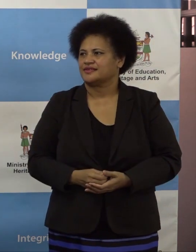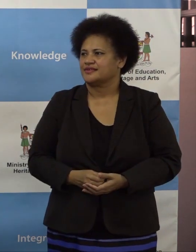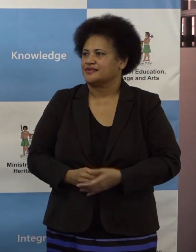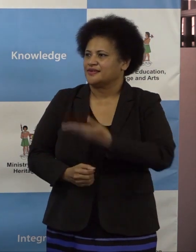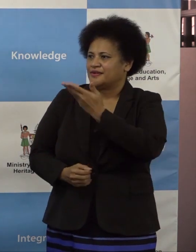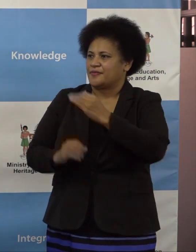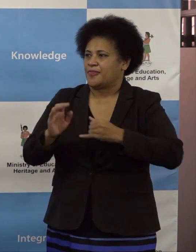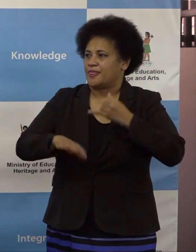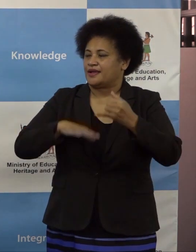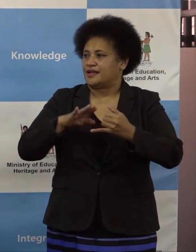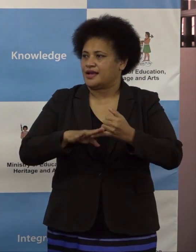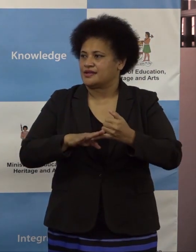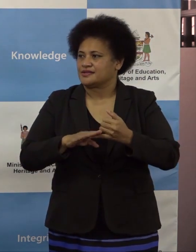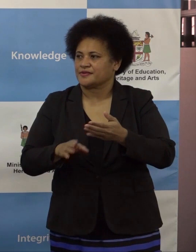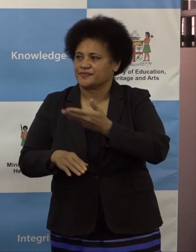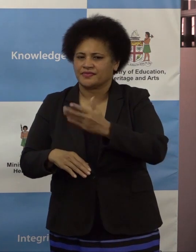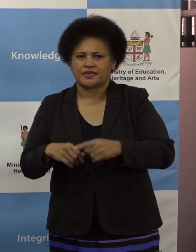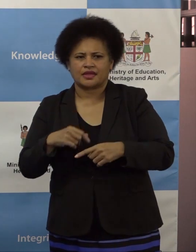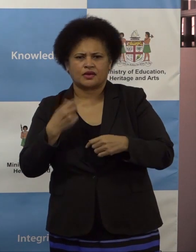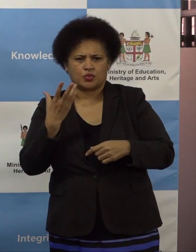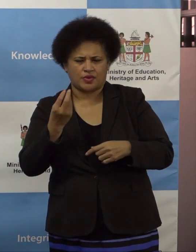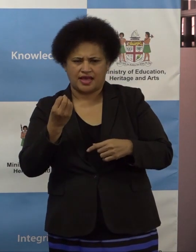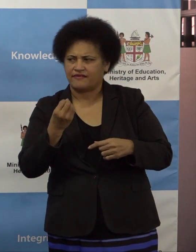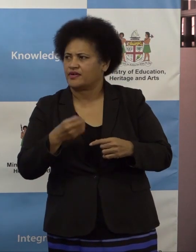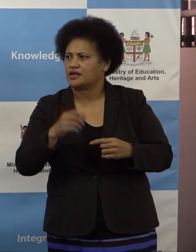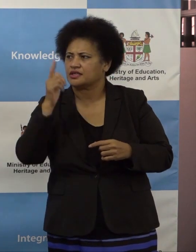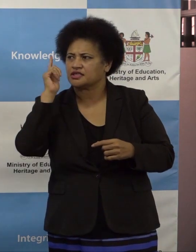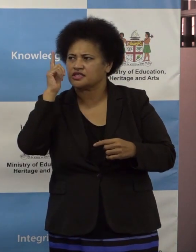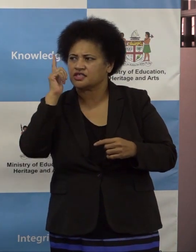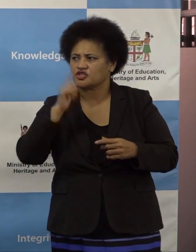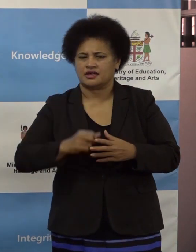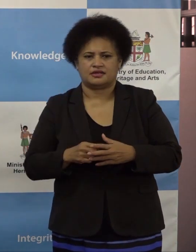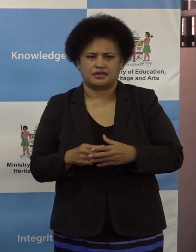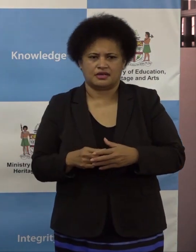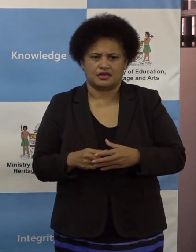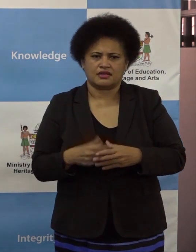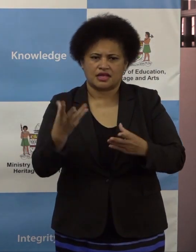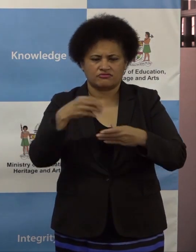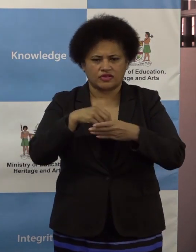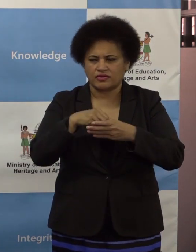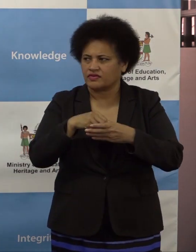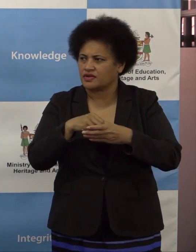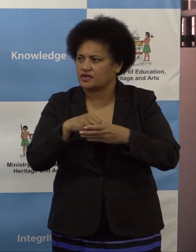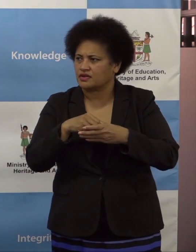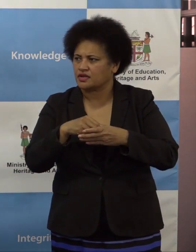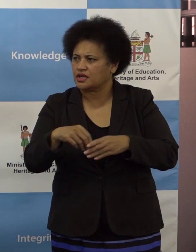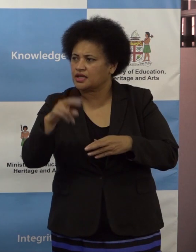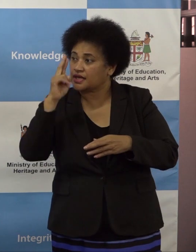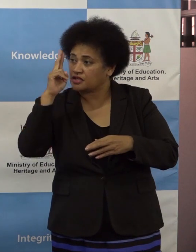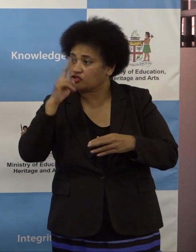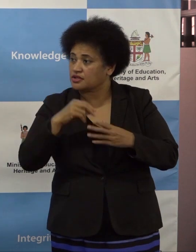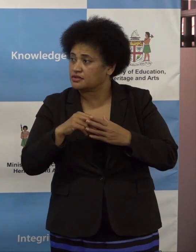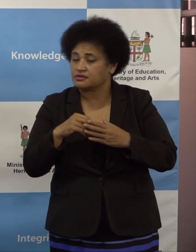last question. We've had teachers who are being involved in national duties. If we can just state what sort of national duties are they and